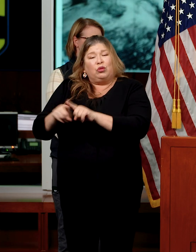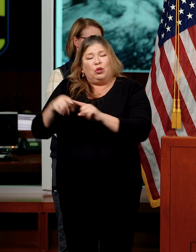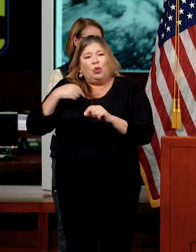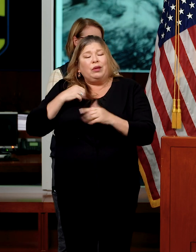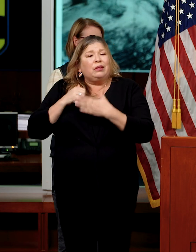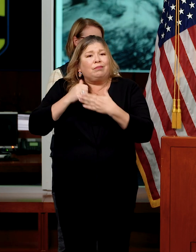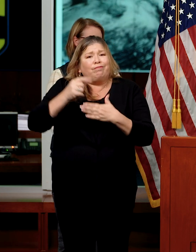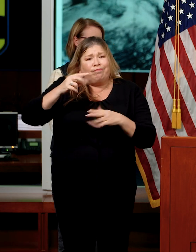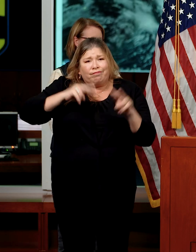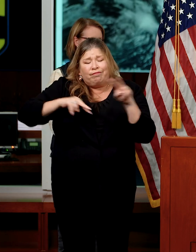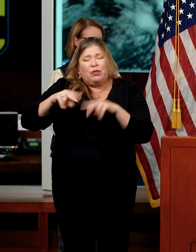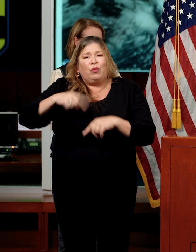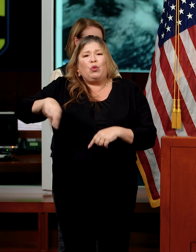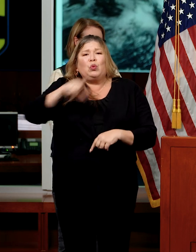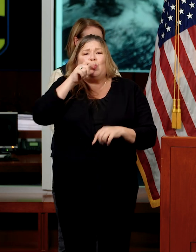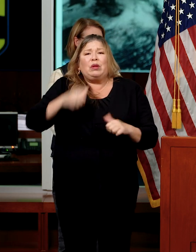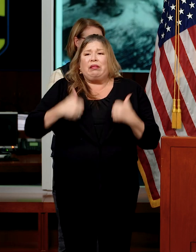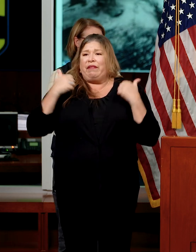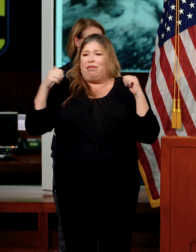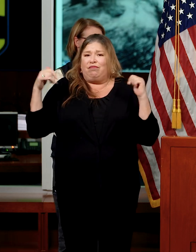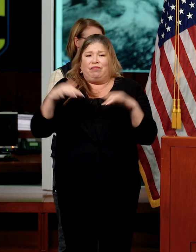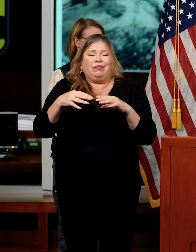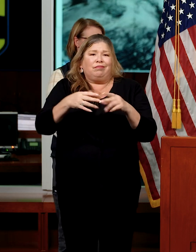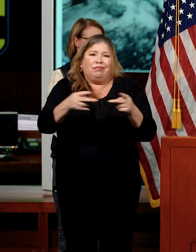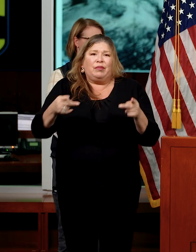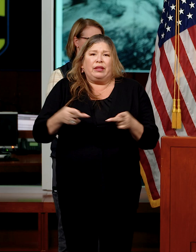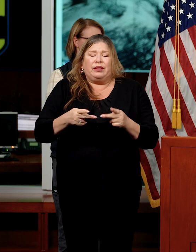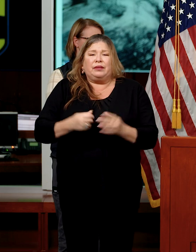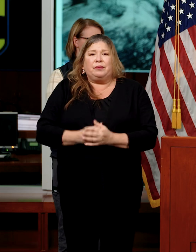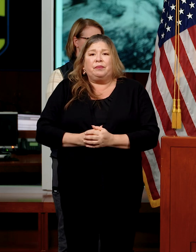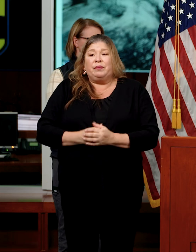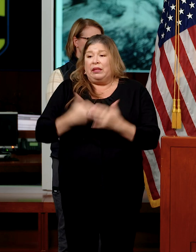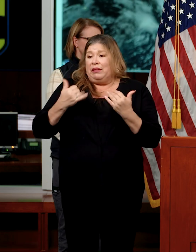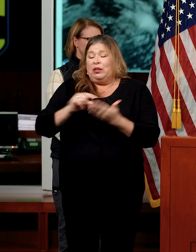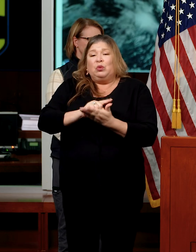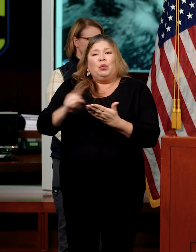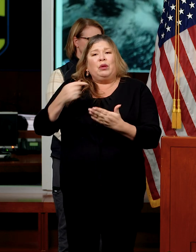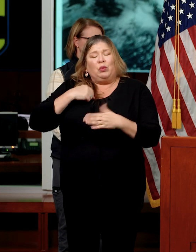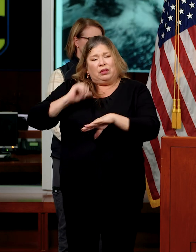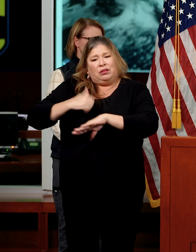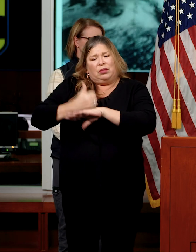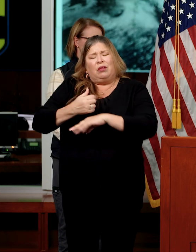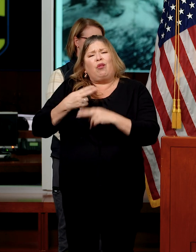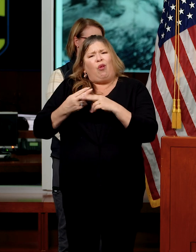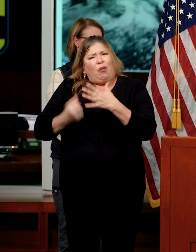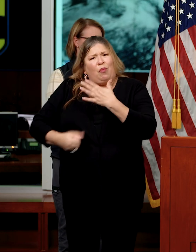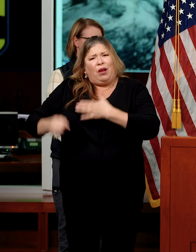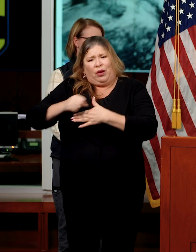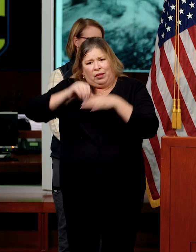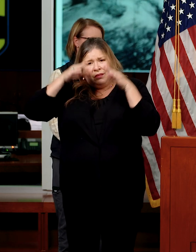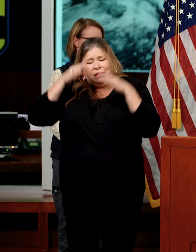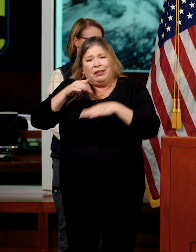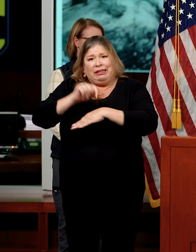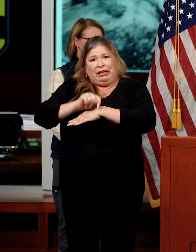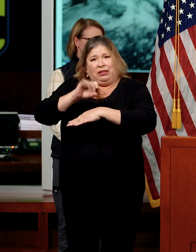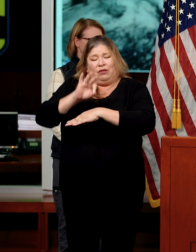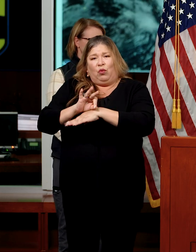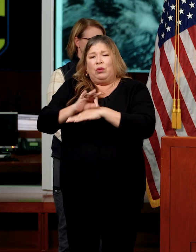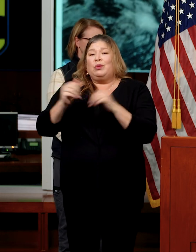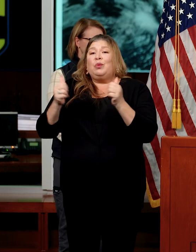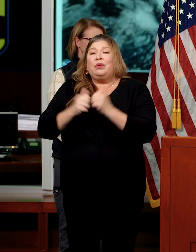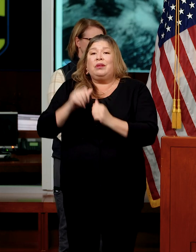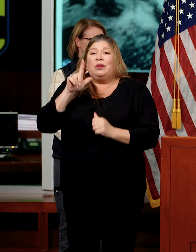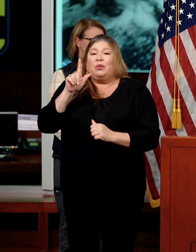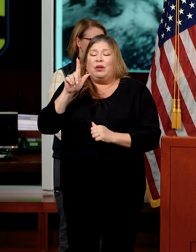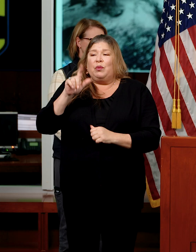California. Earlier this week, we stood up a Priority Population Task Force with 21 state agencies, departments,